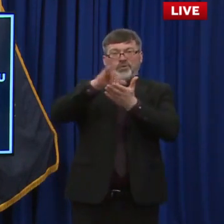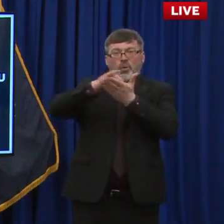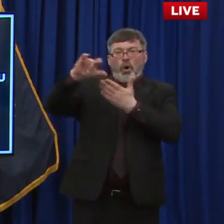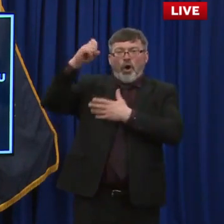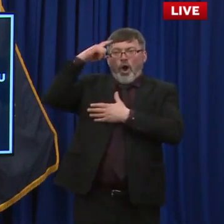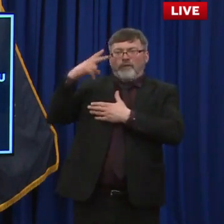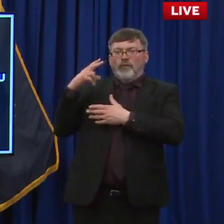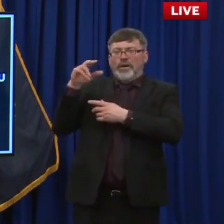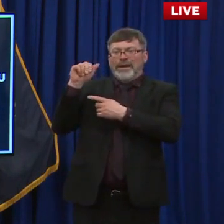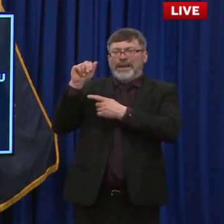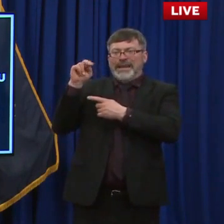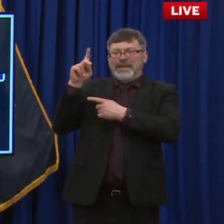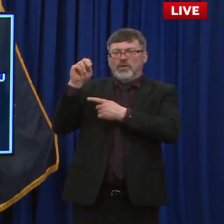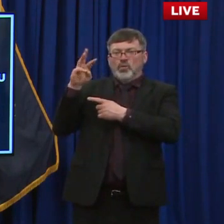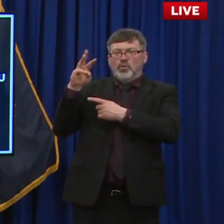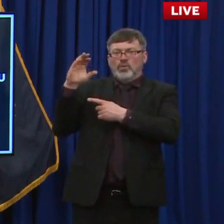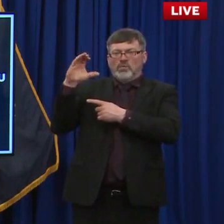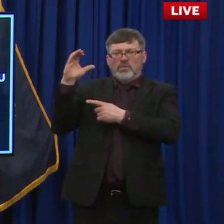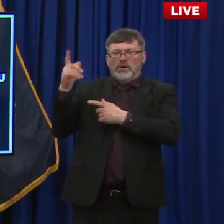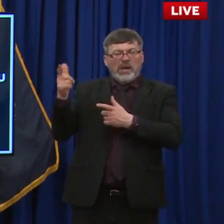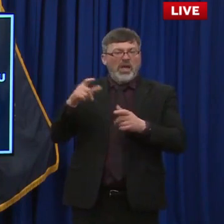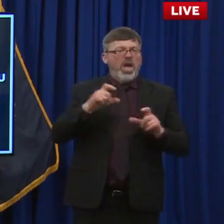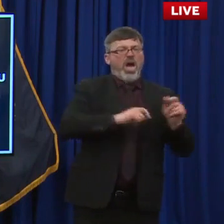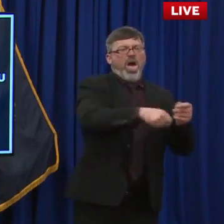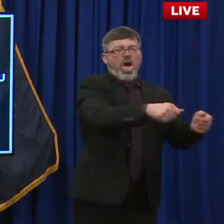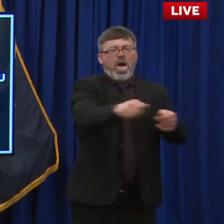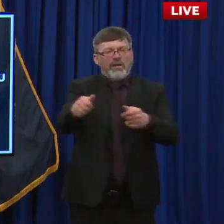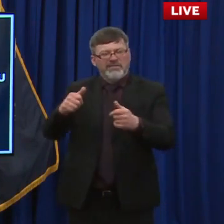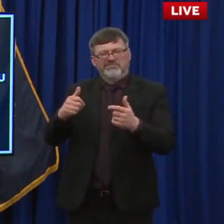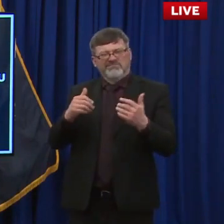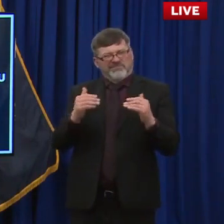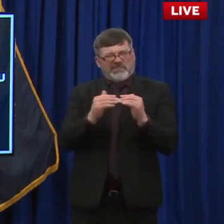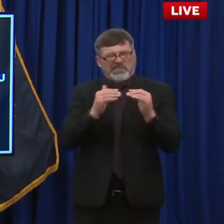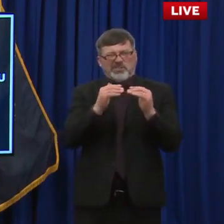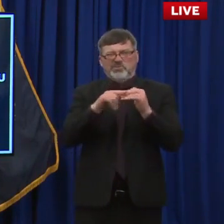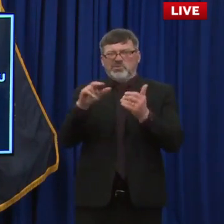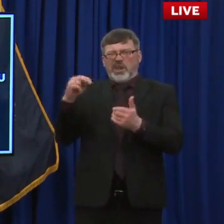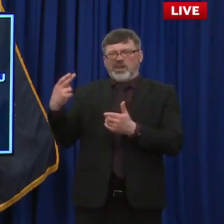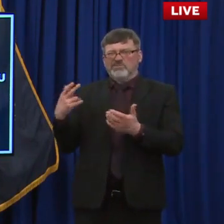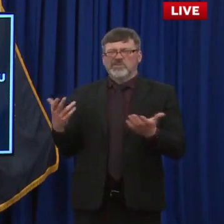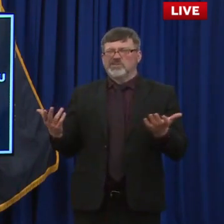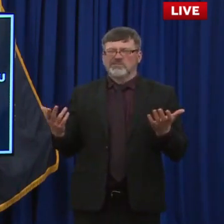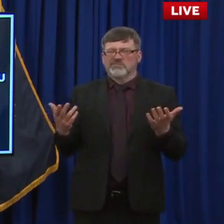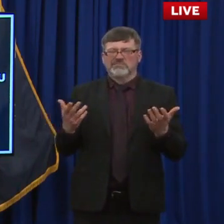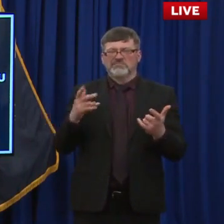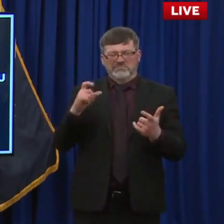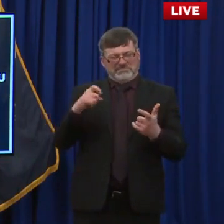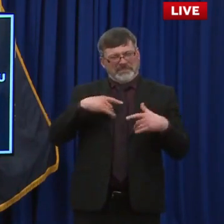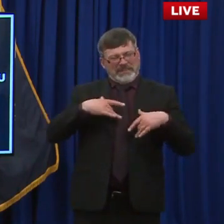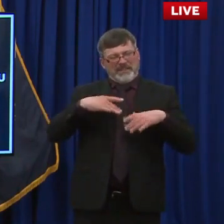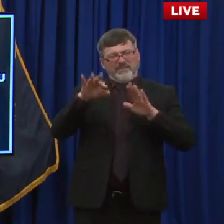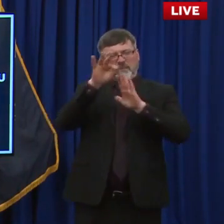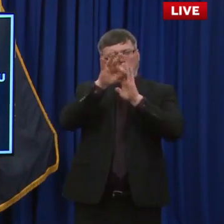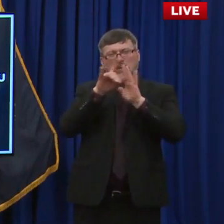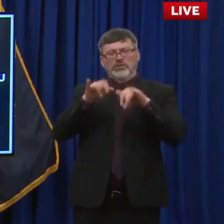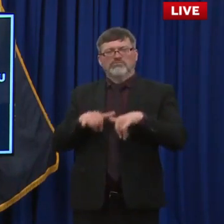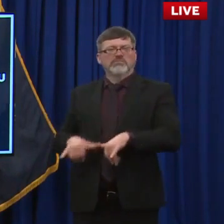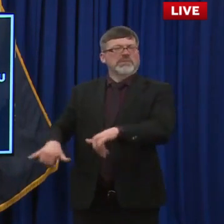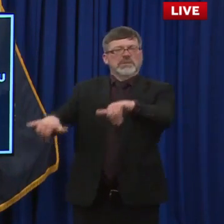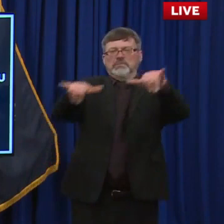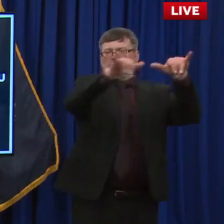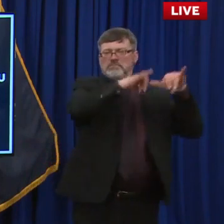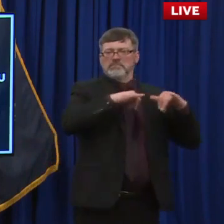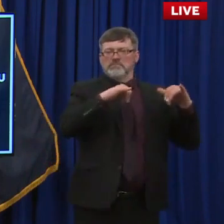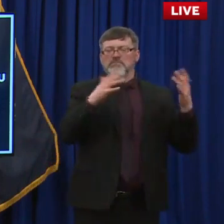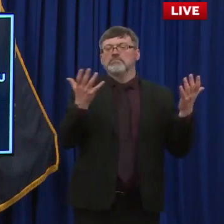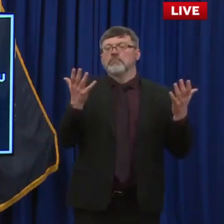that the Biden administration's in control, the Democrats just changed the formula. And it just would have taken one. If it, I understand if it was an overwhelming,